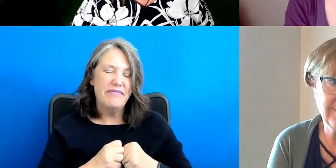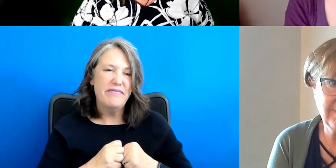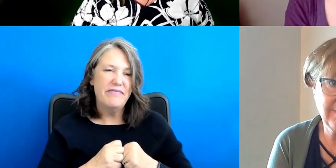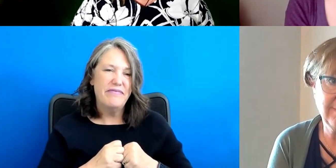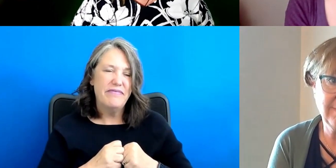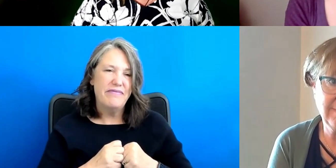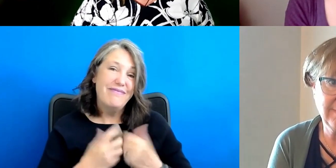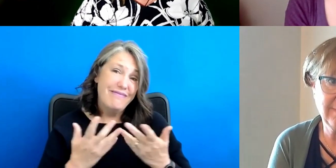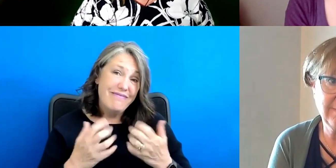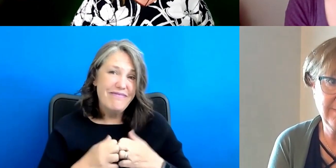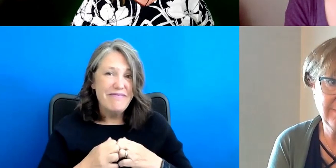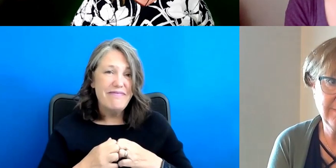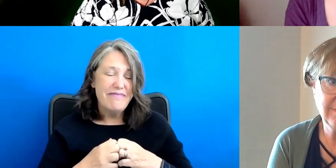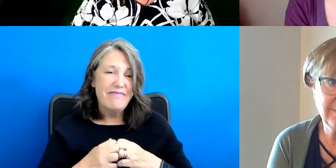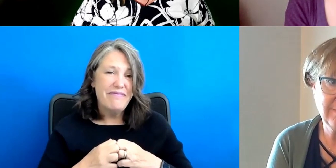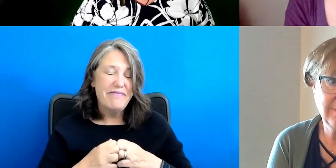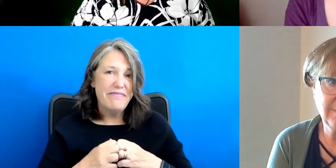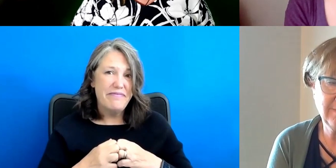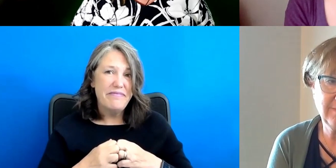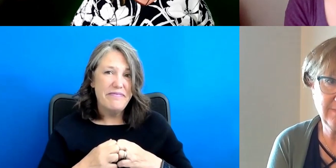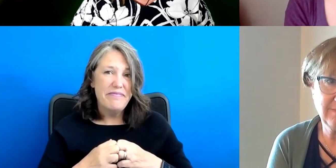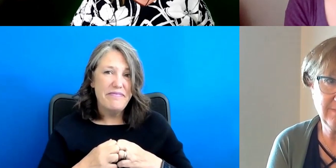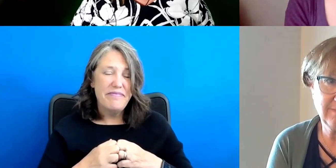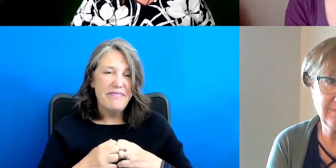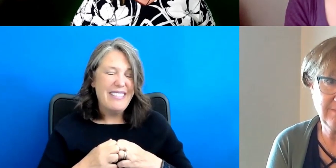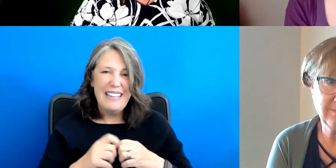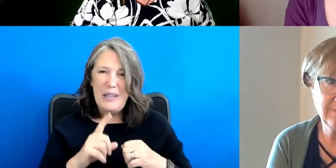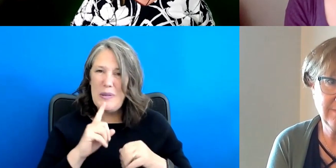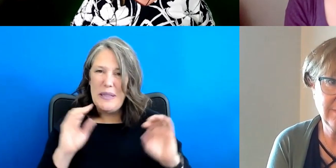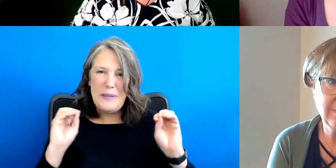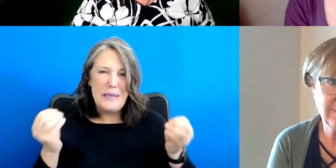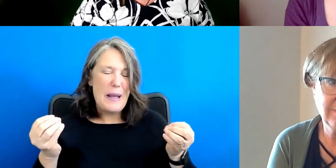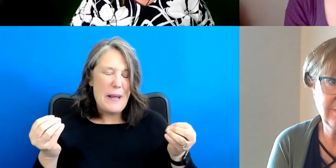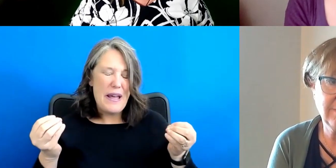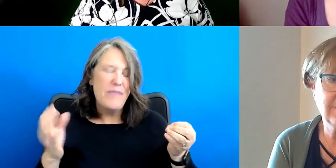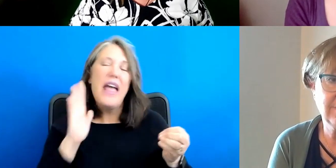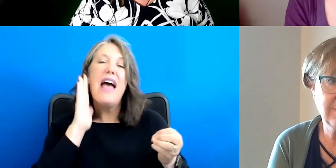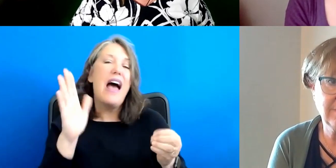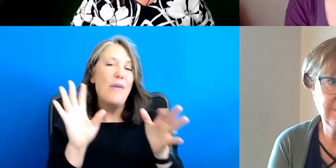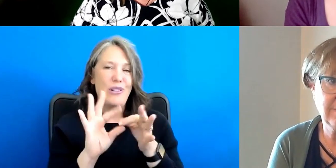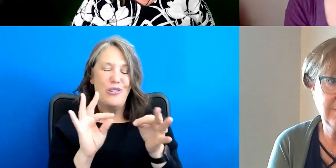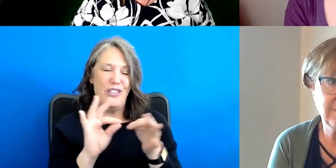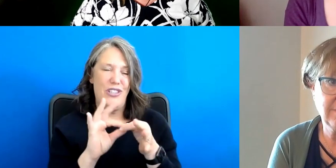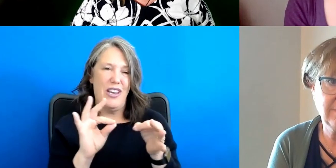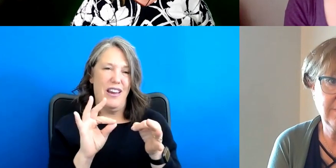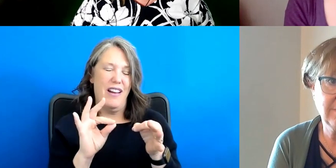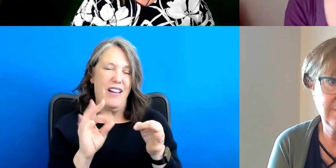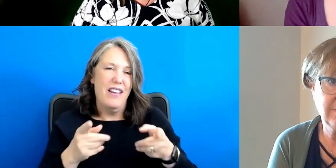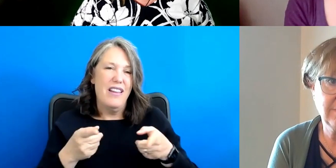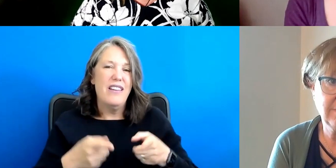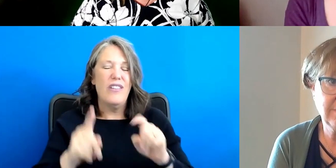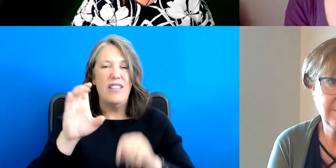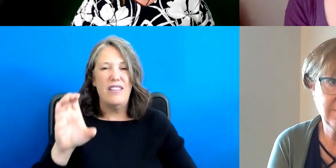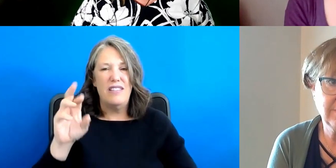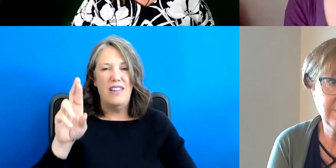I mean, there, there's no, I'll just share that, that, you know, during the CRPD